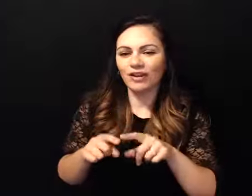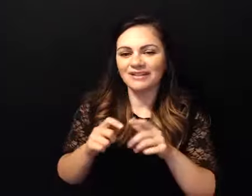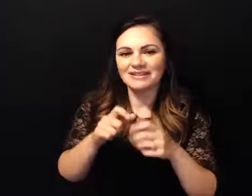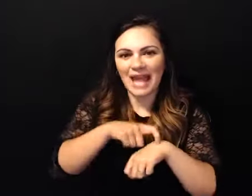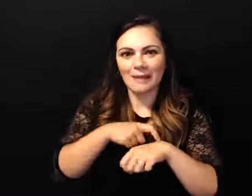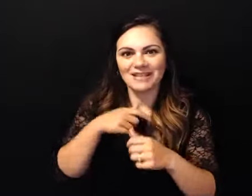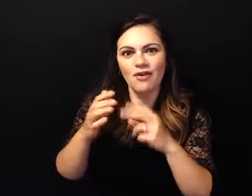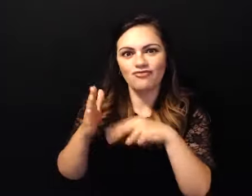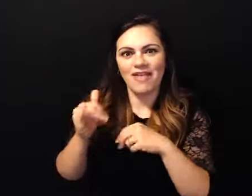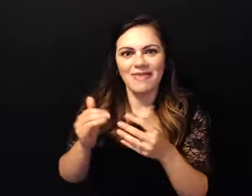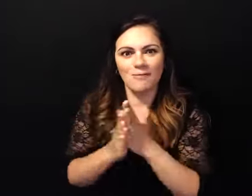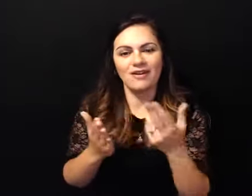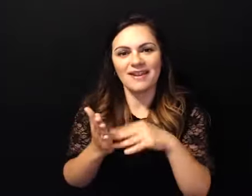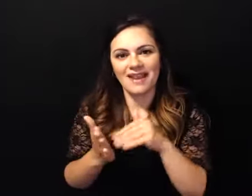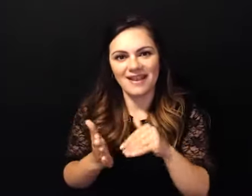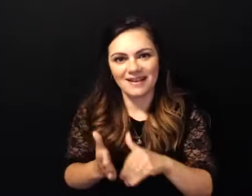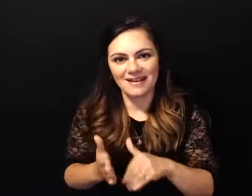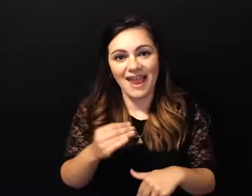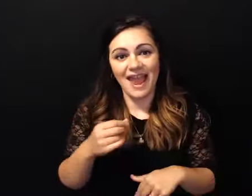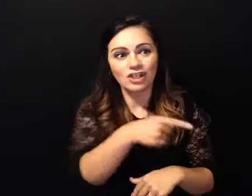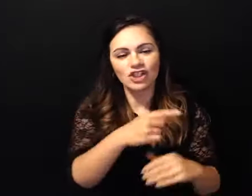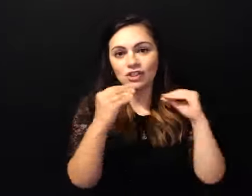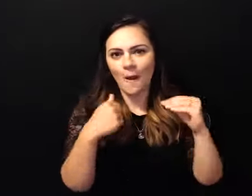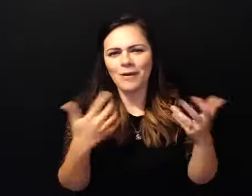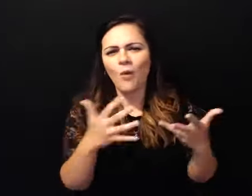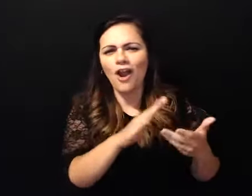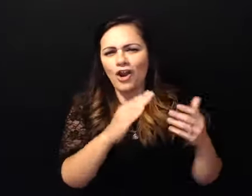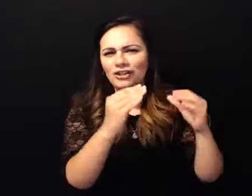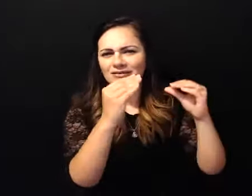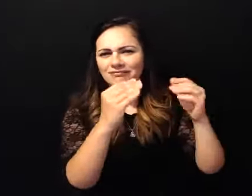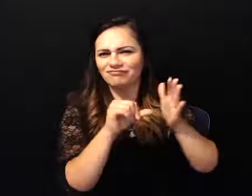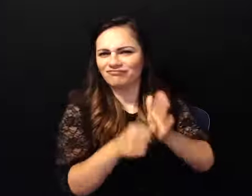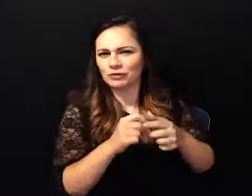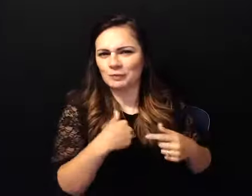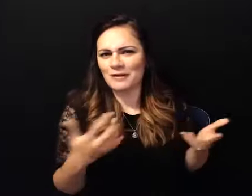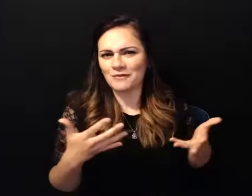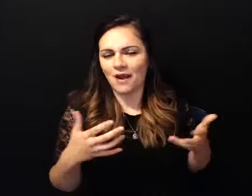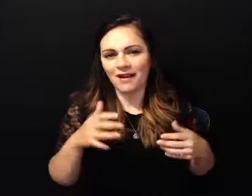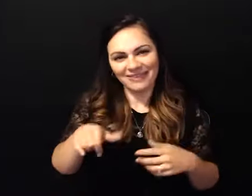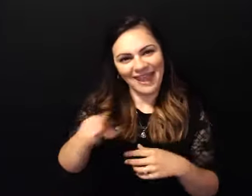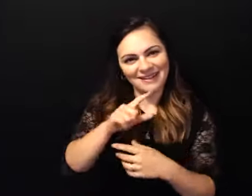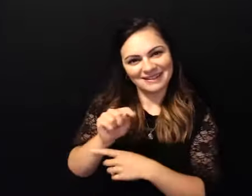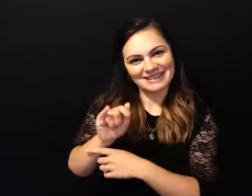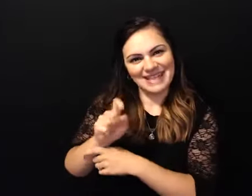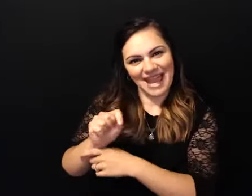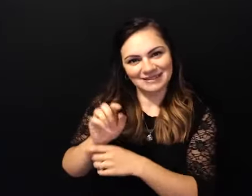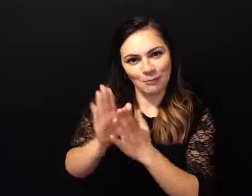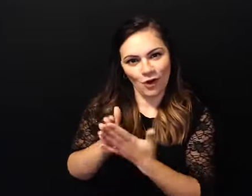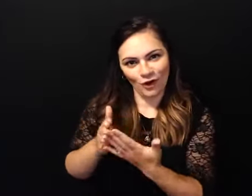was teaching me is it's a textbook it's a textbook for life you know it has all the answers in there if i choose to read it if i choose to open myself